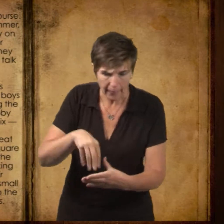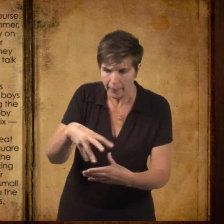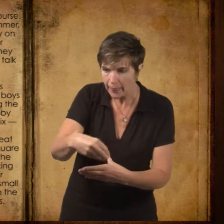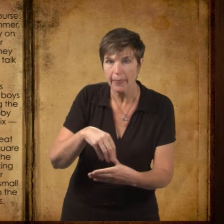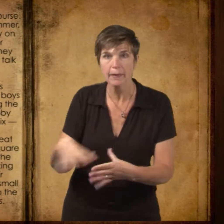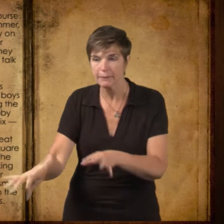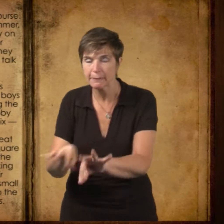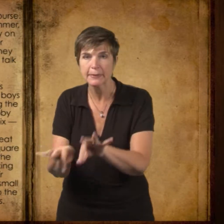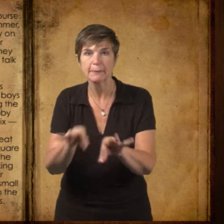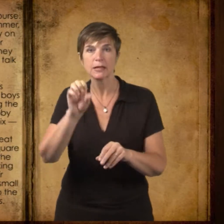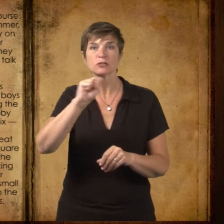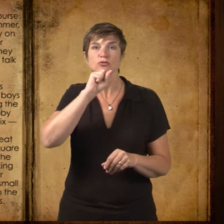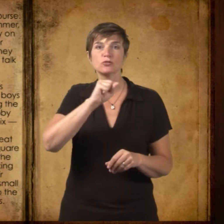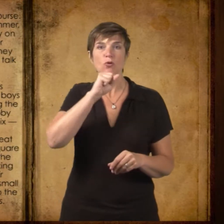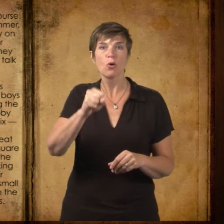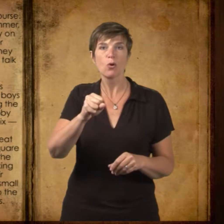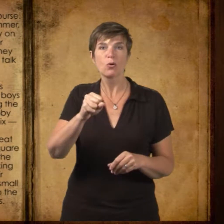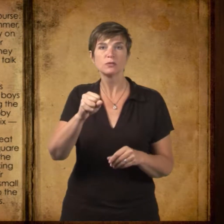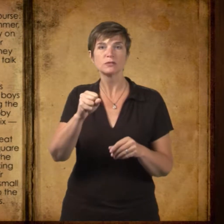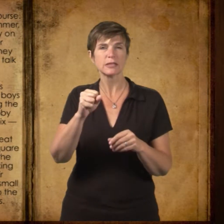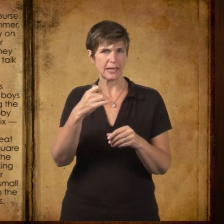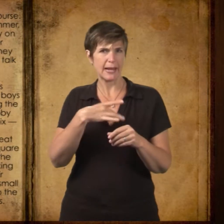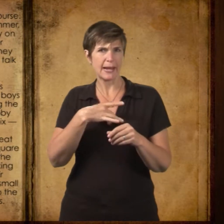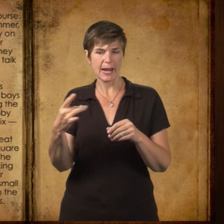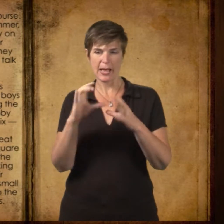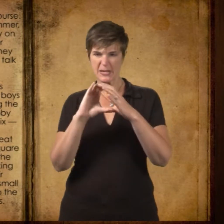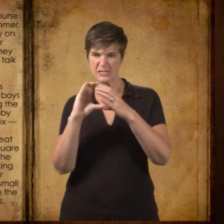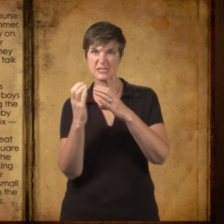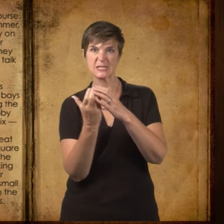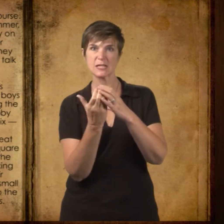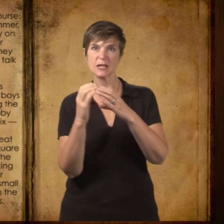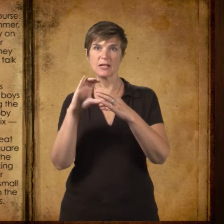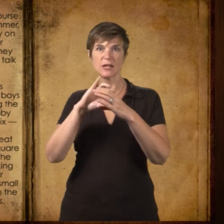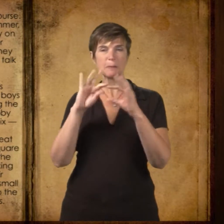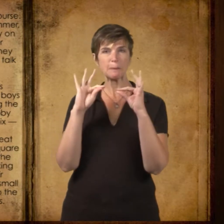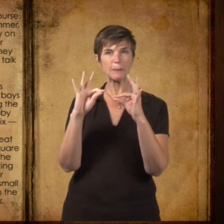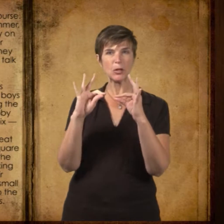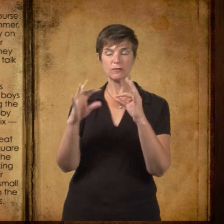example, selecting the smoothest and roundest stones.